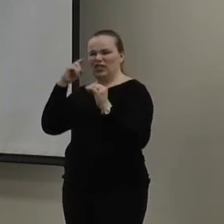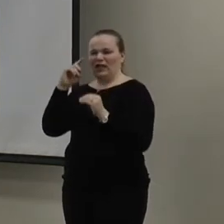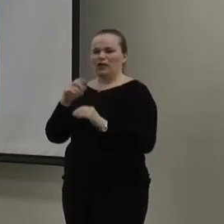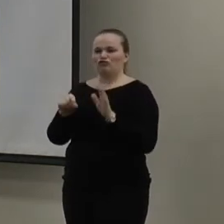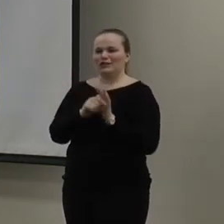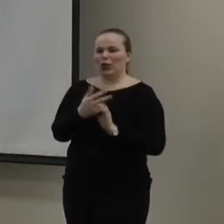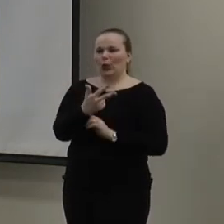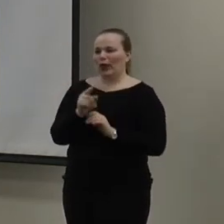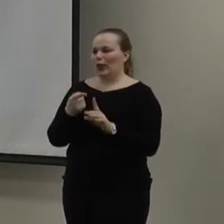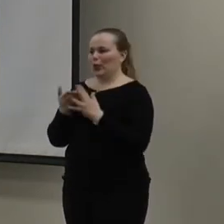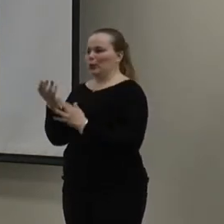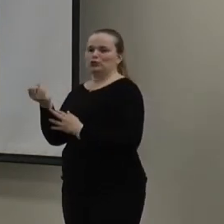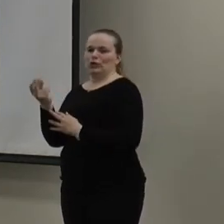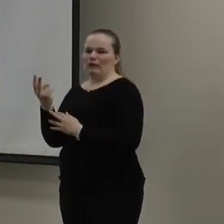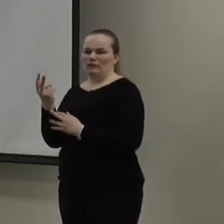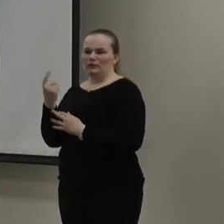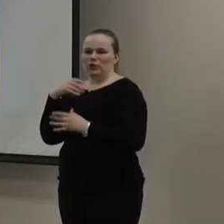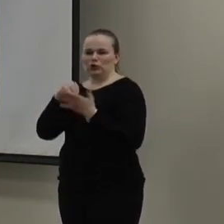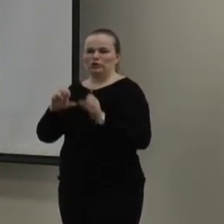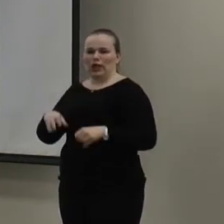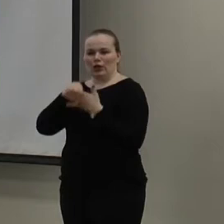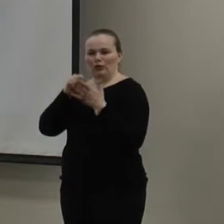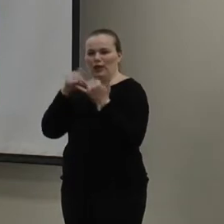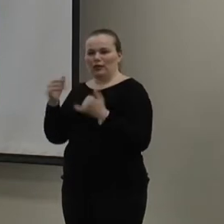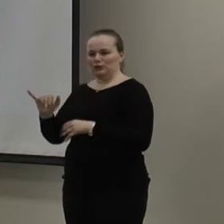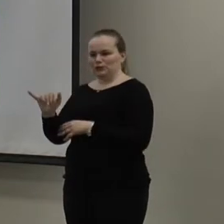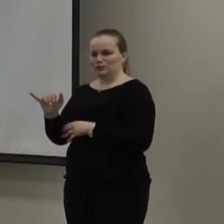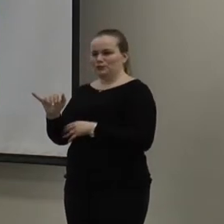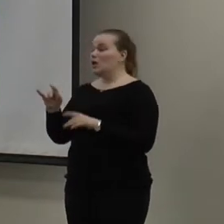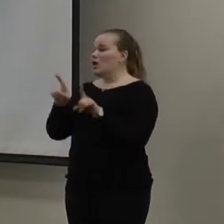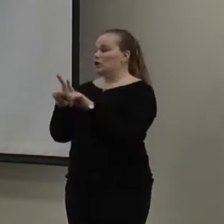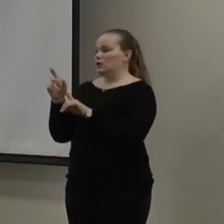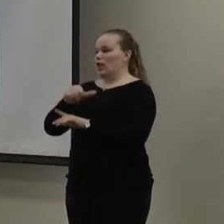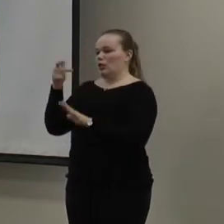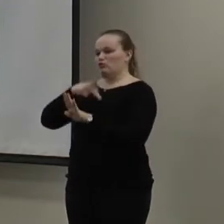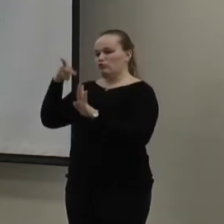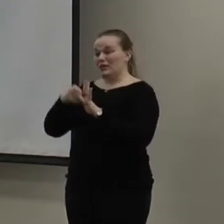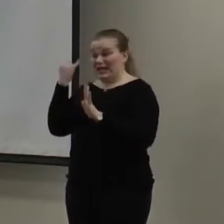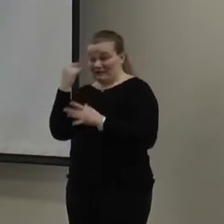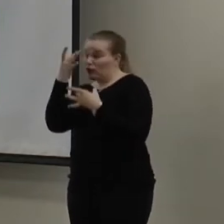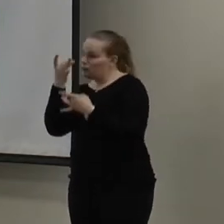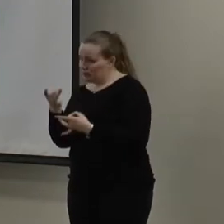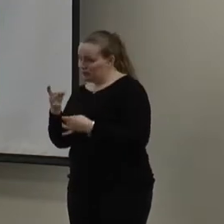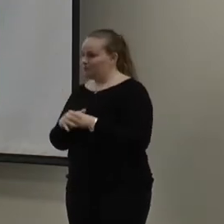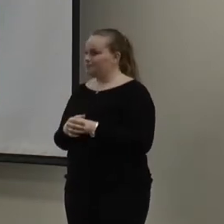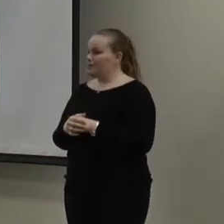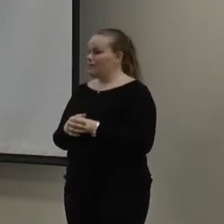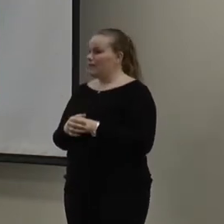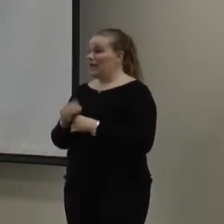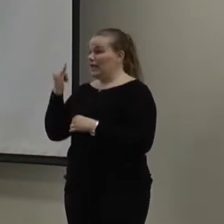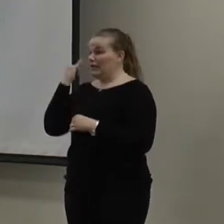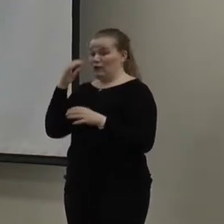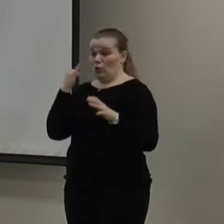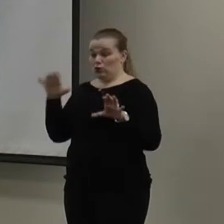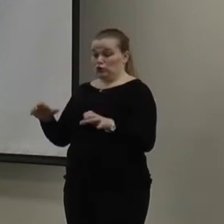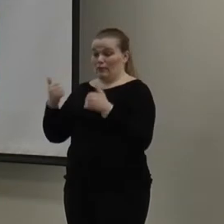on our website. And then also, our other program is basically, if you get interested in doing the backpack